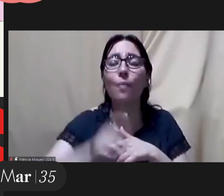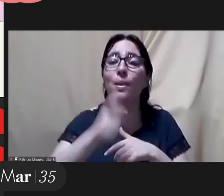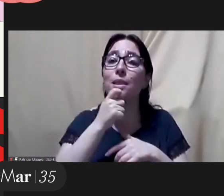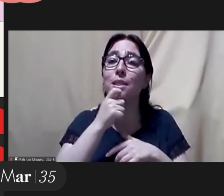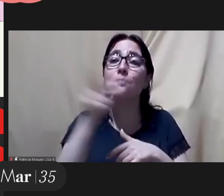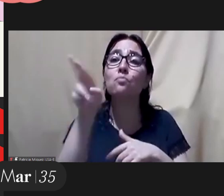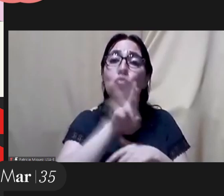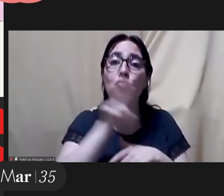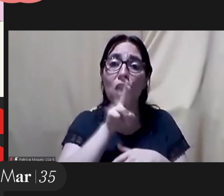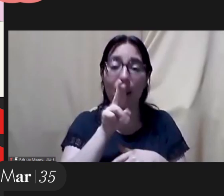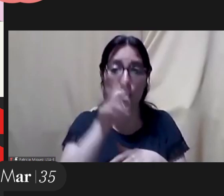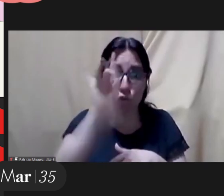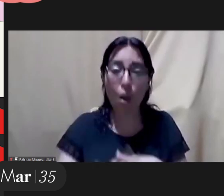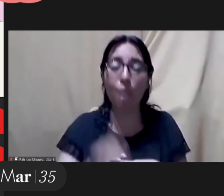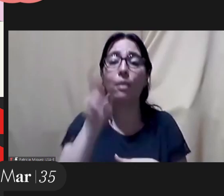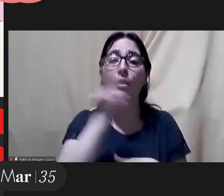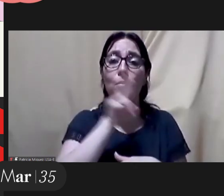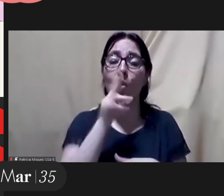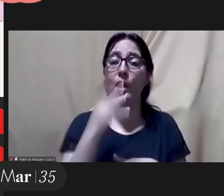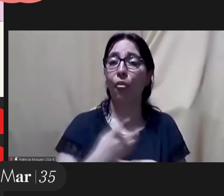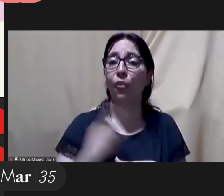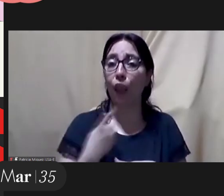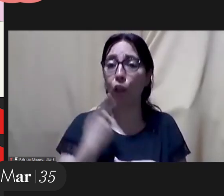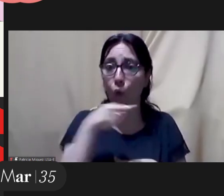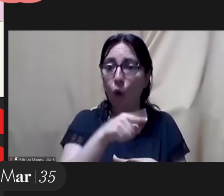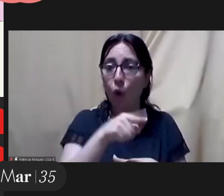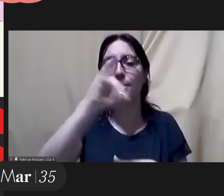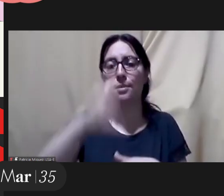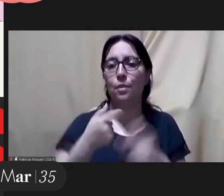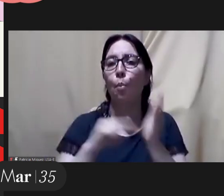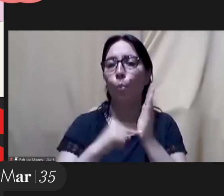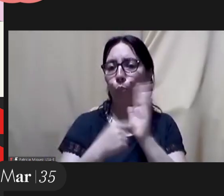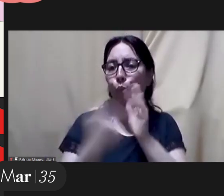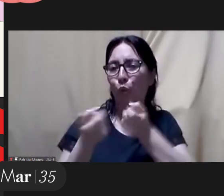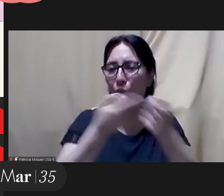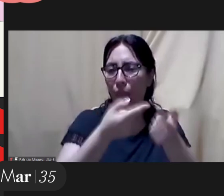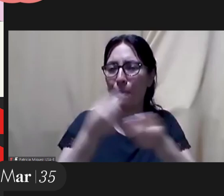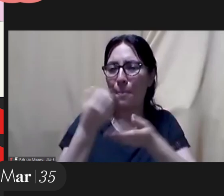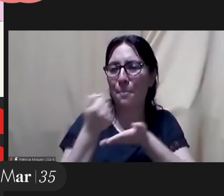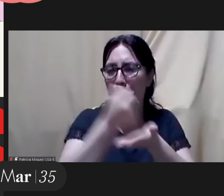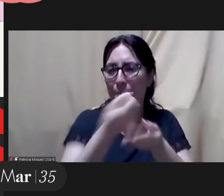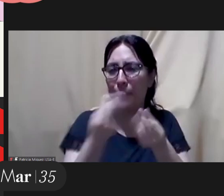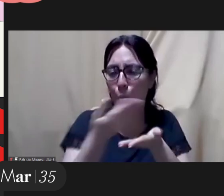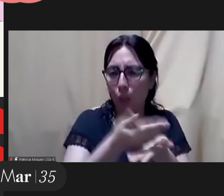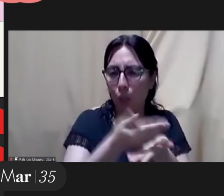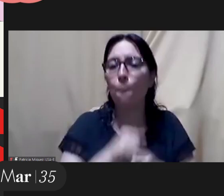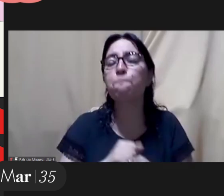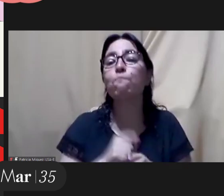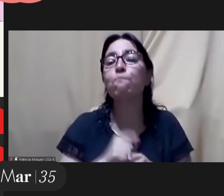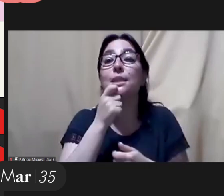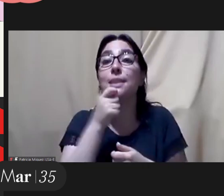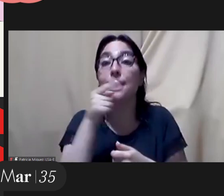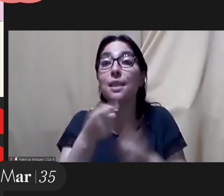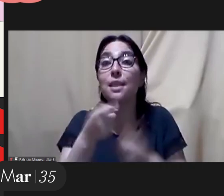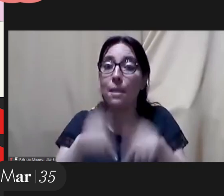points but now these points are given out only if it's the director or the executive producer as a woman and like